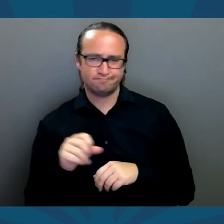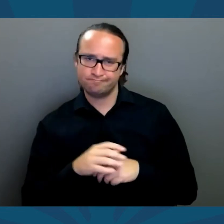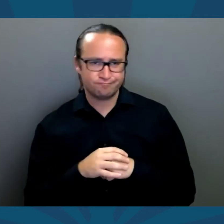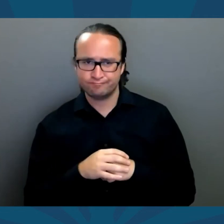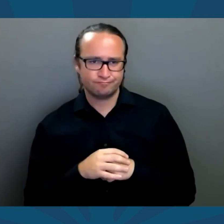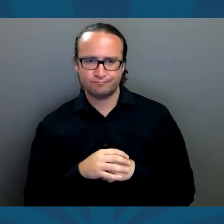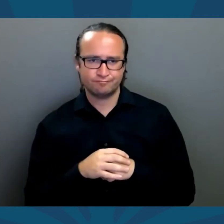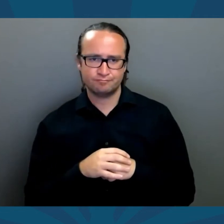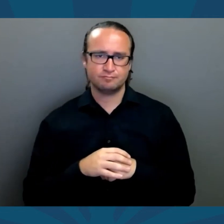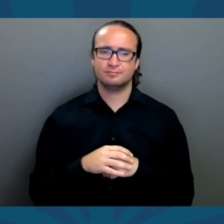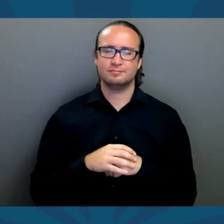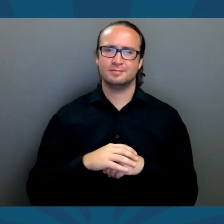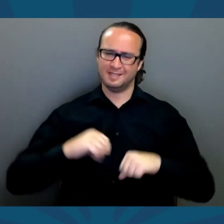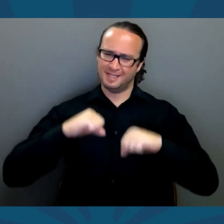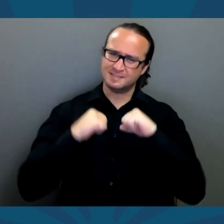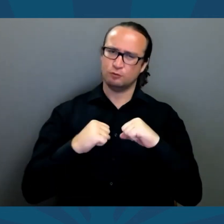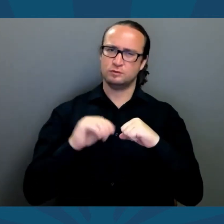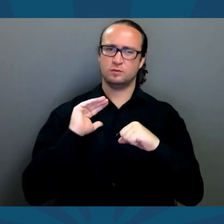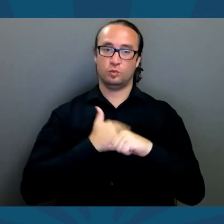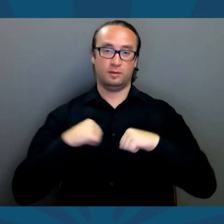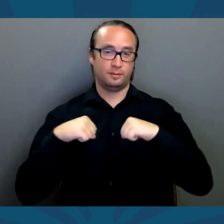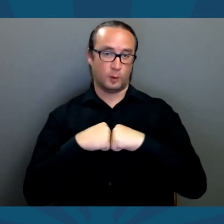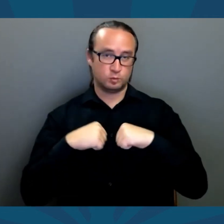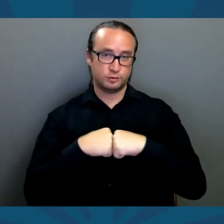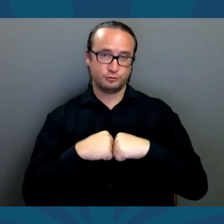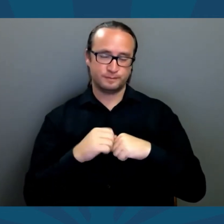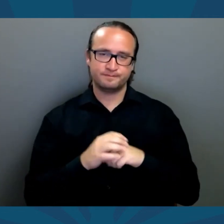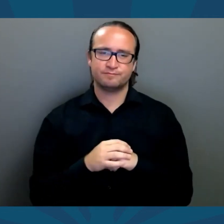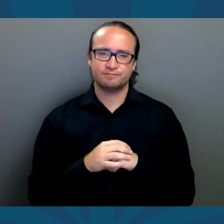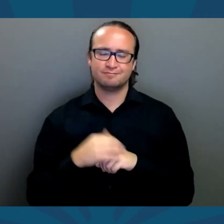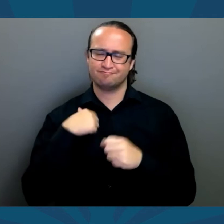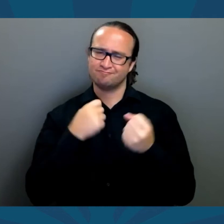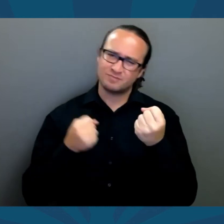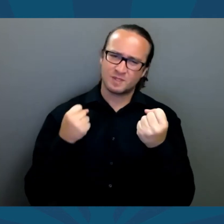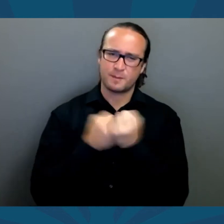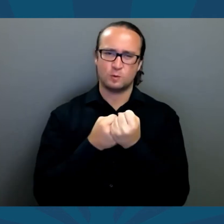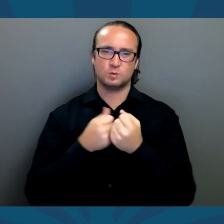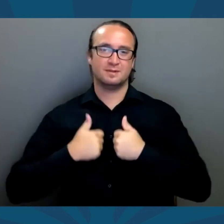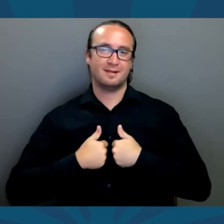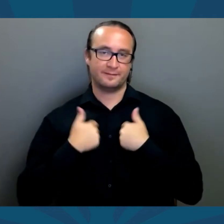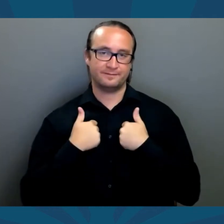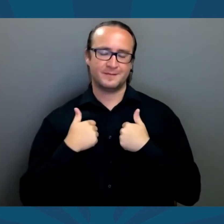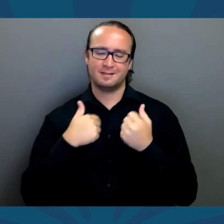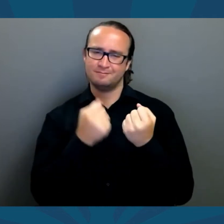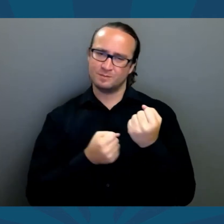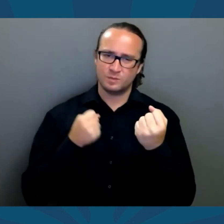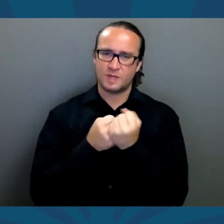I do not want to defund the police, nor do I want male athletes to compete in female sports.